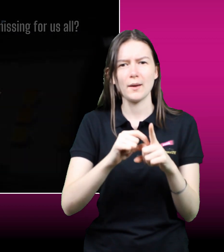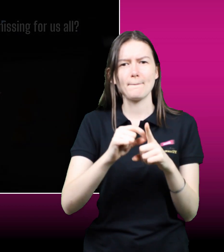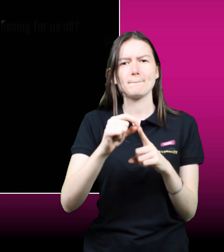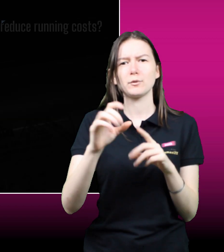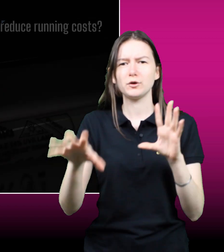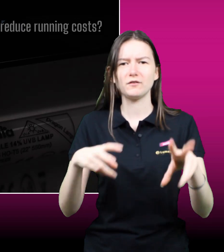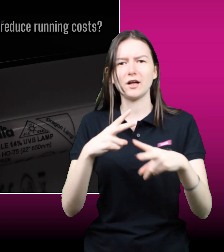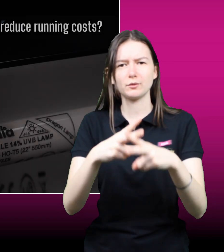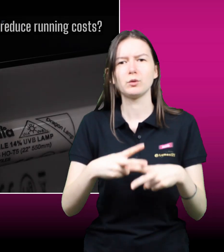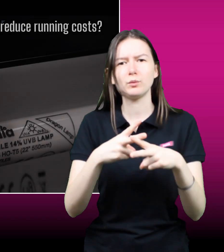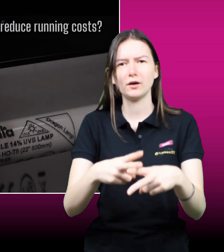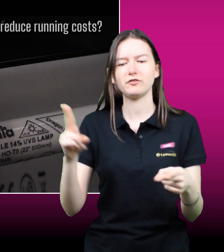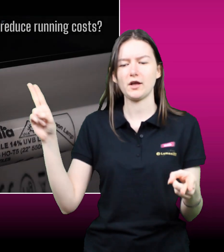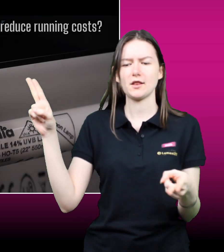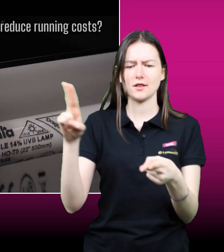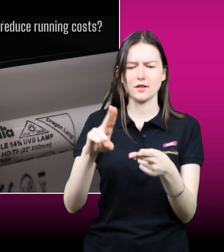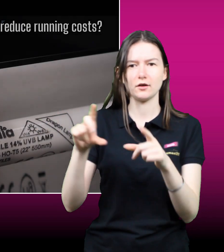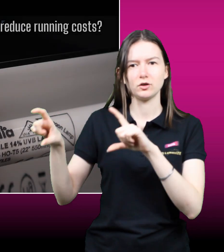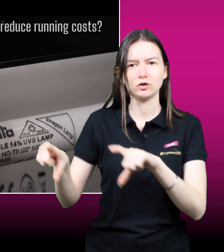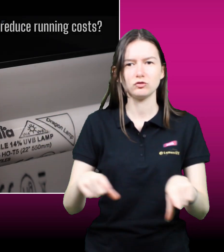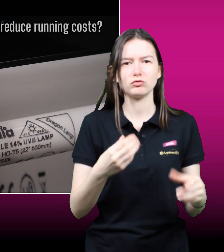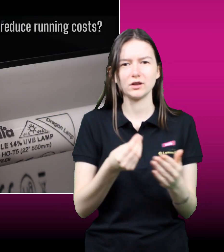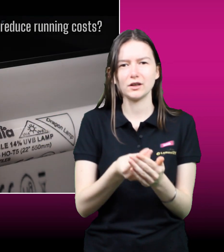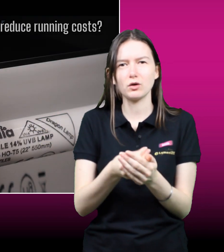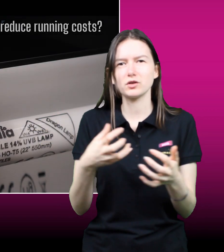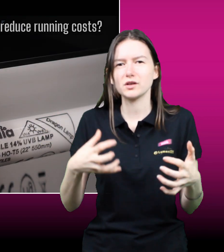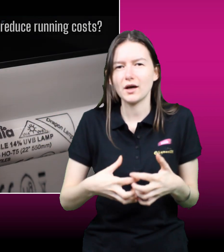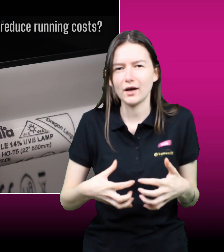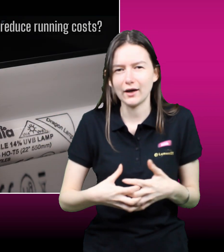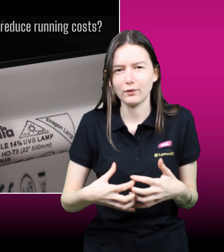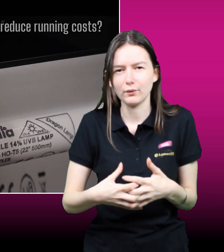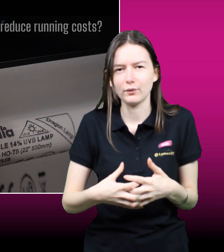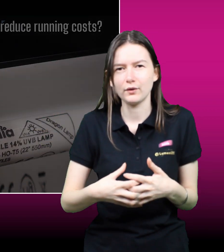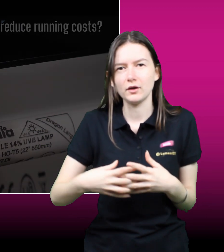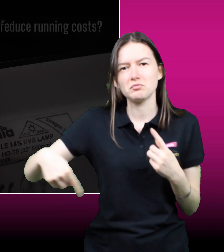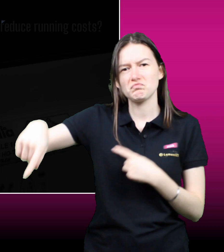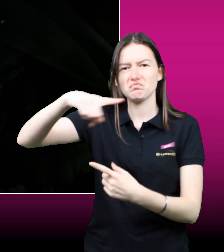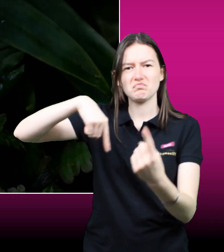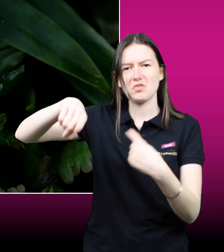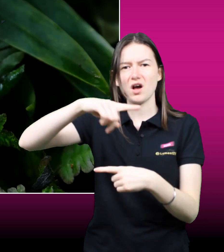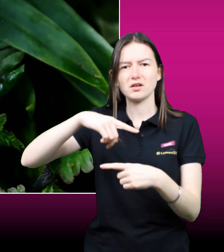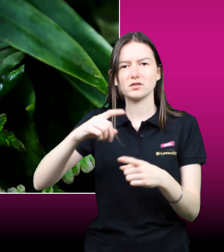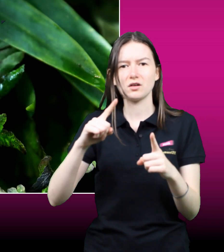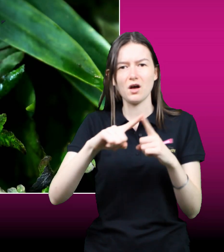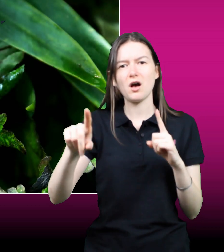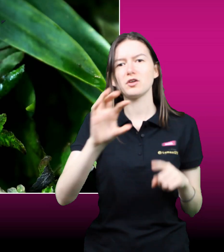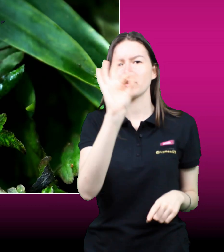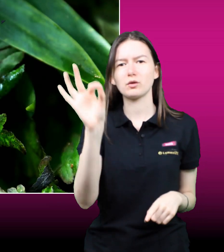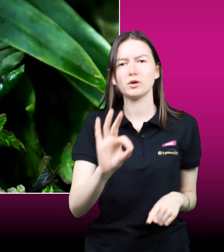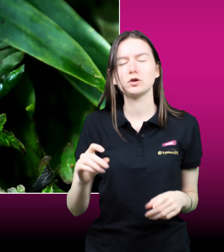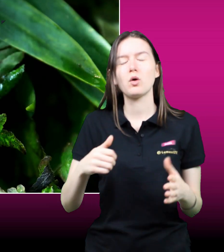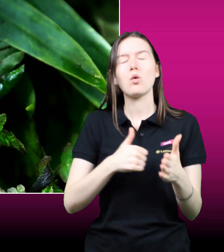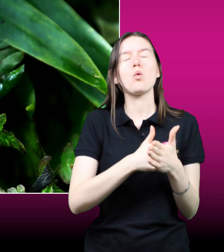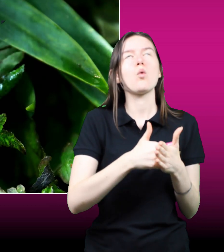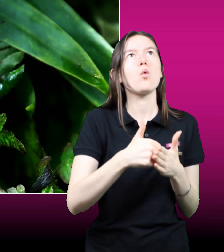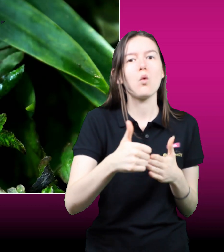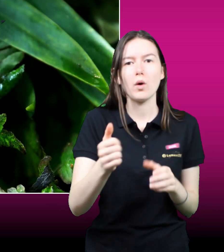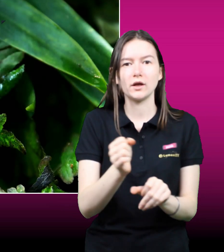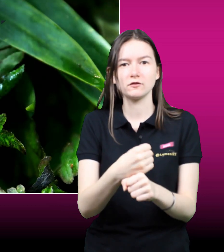How can we improve animal welfare and reduce running costs? For us, the answer to these questions has always been